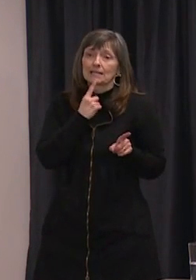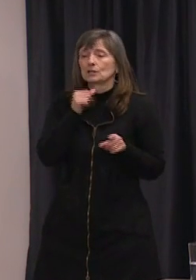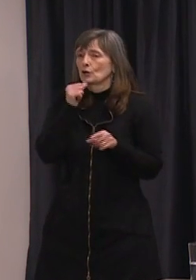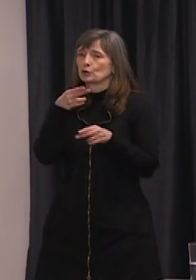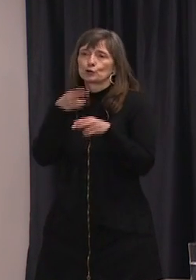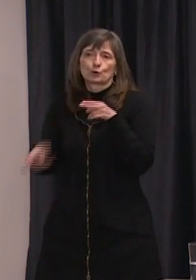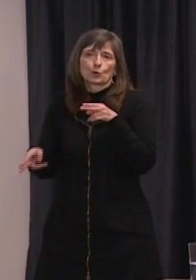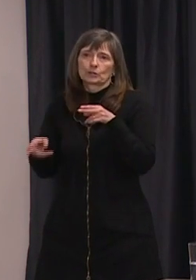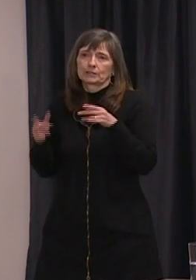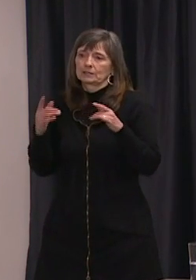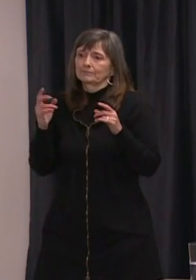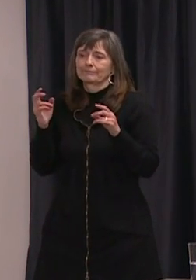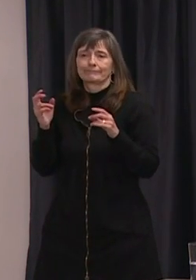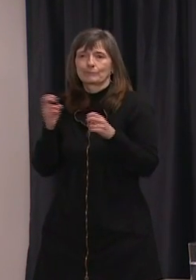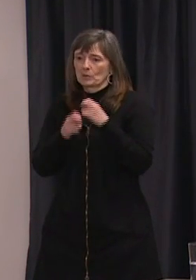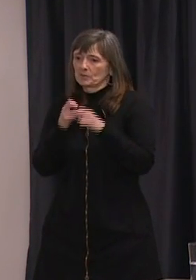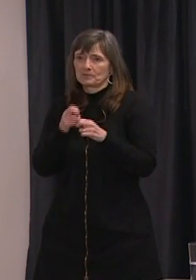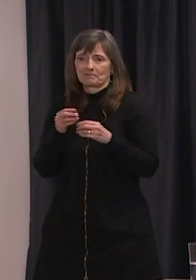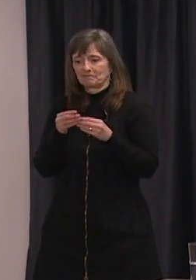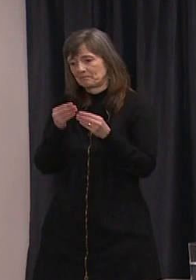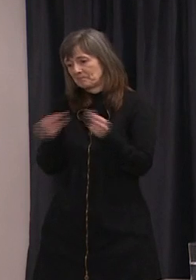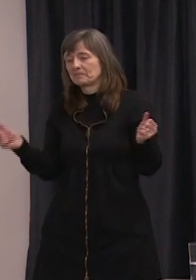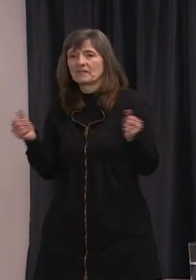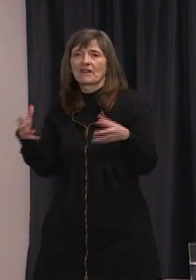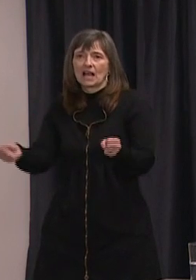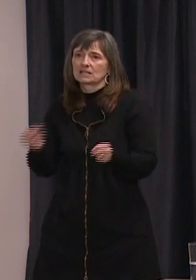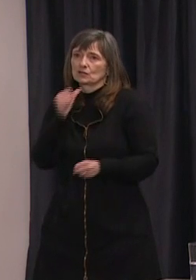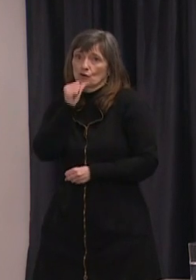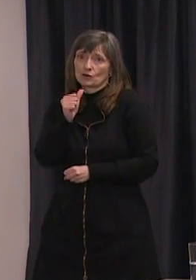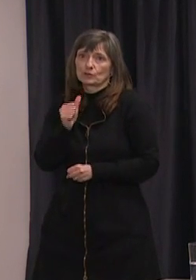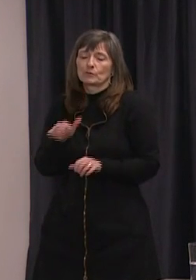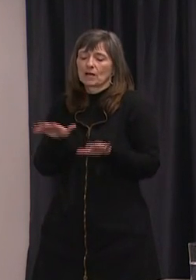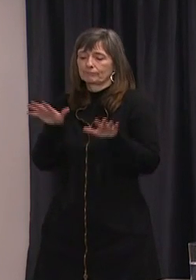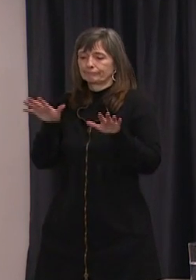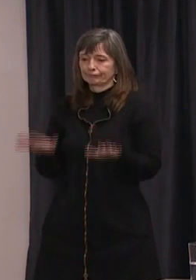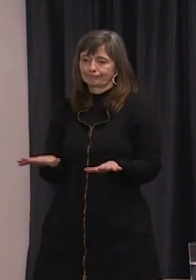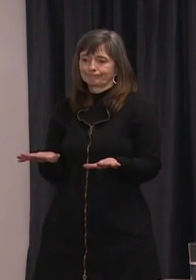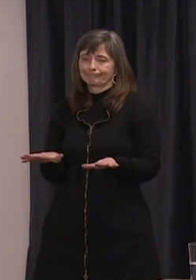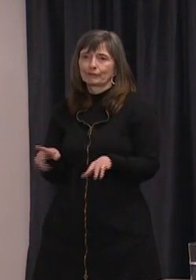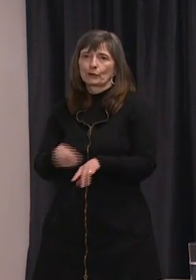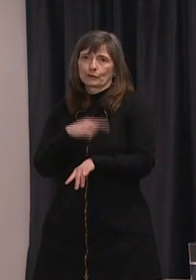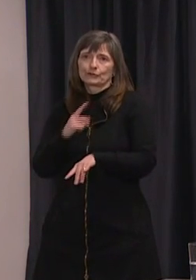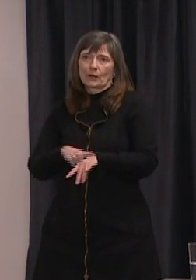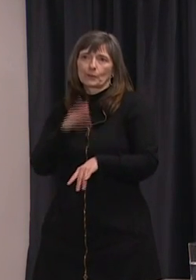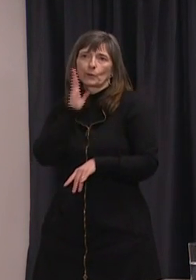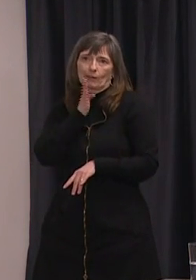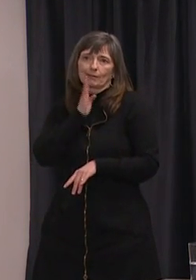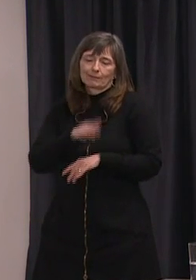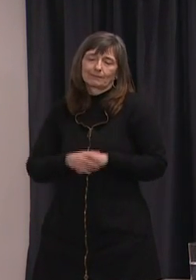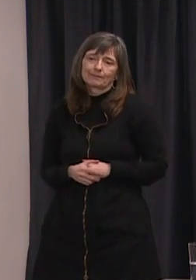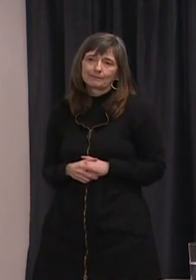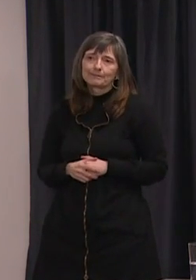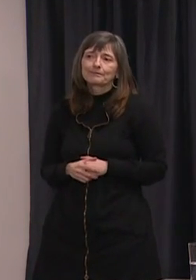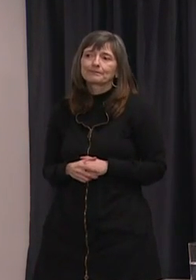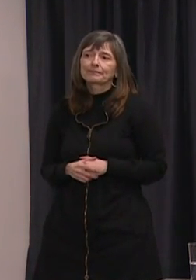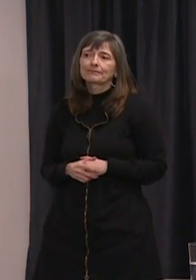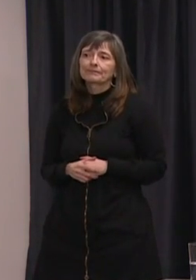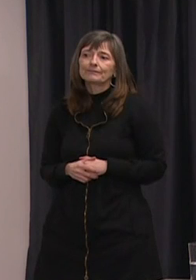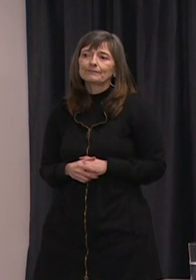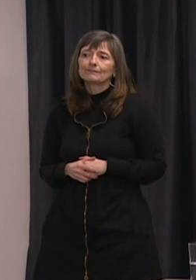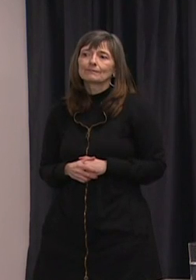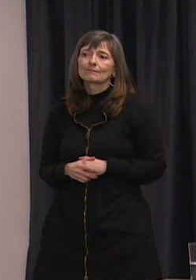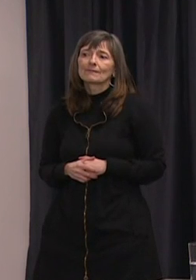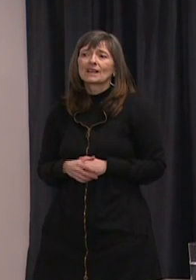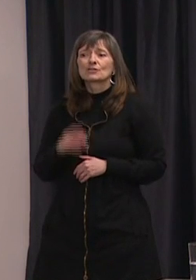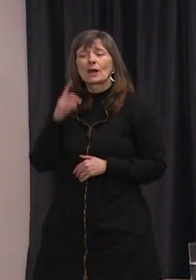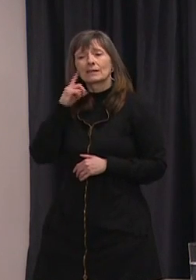a short-term thing. We need to settle down for the long haul. I think at that point, I think it would probably be best use